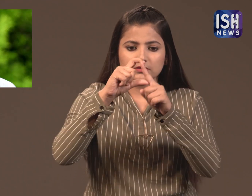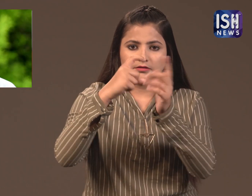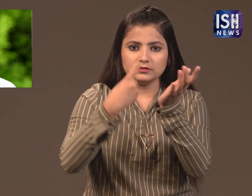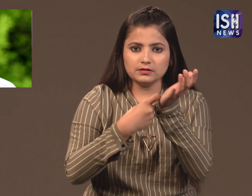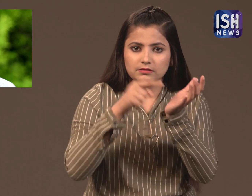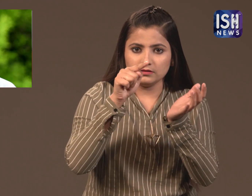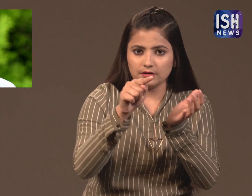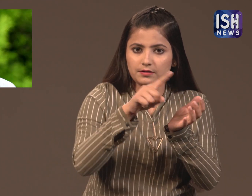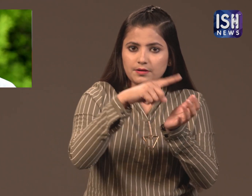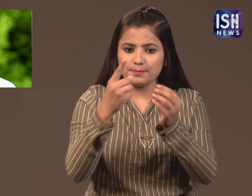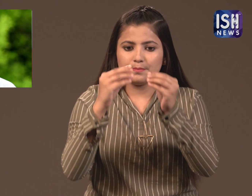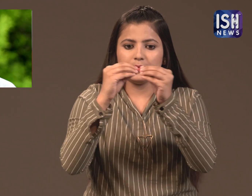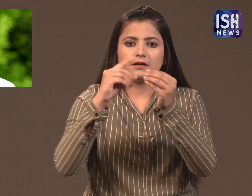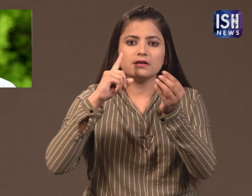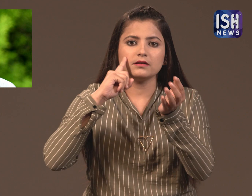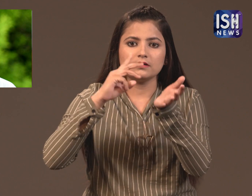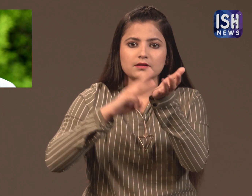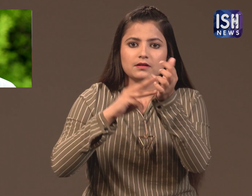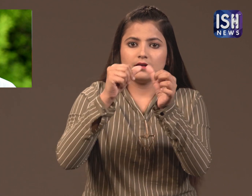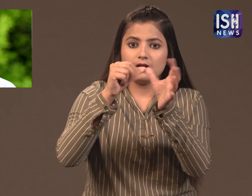Dr. Biman B. Mandal said that